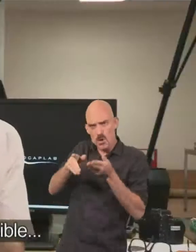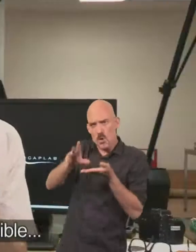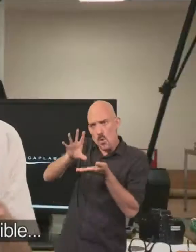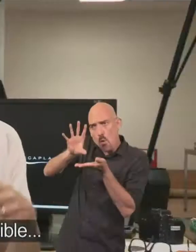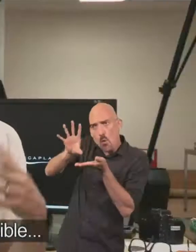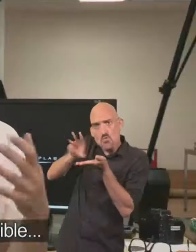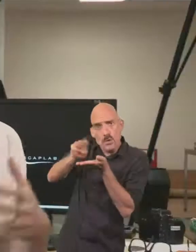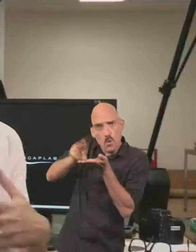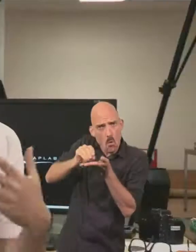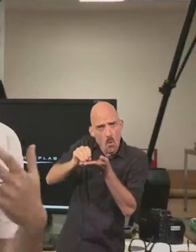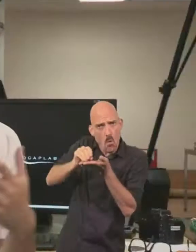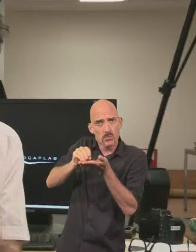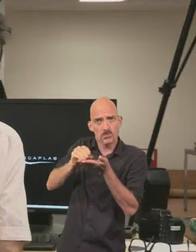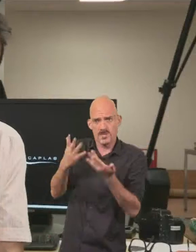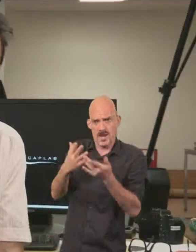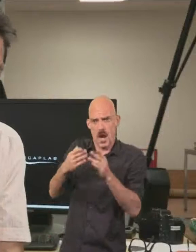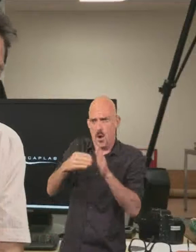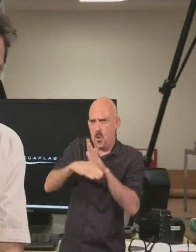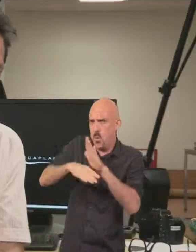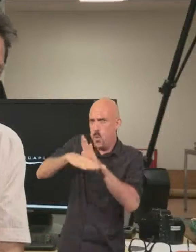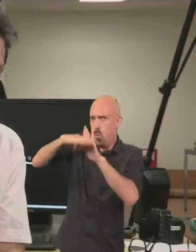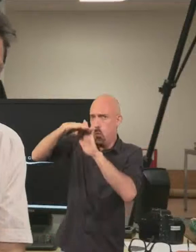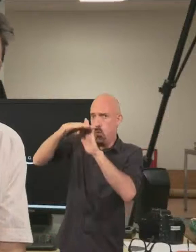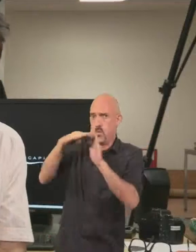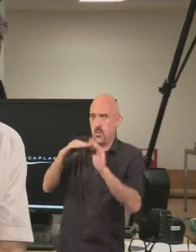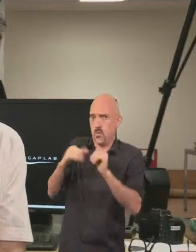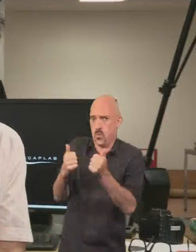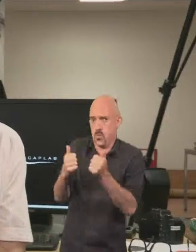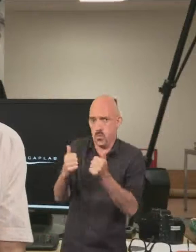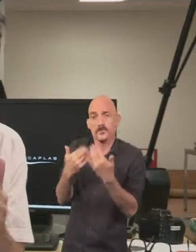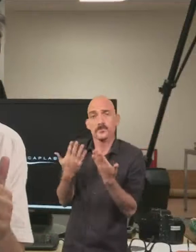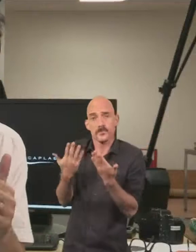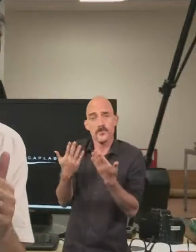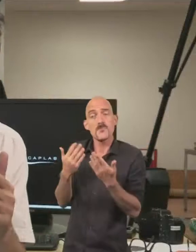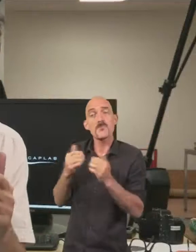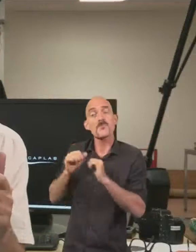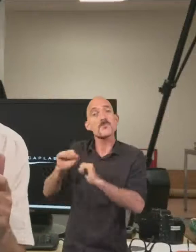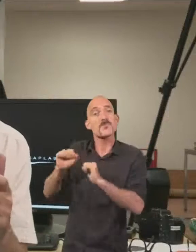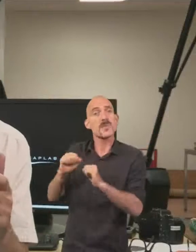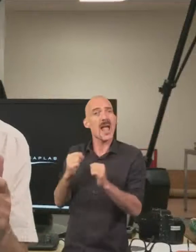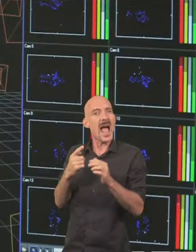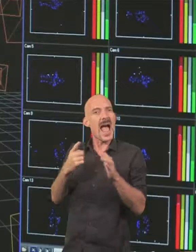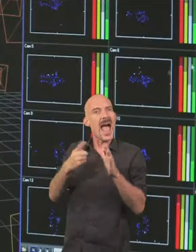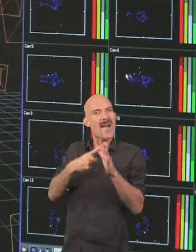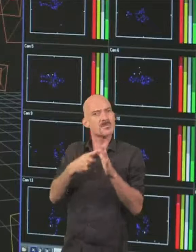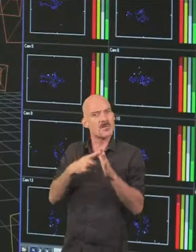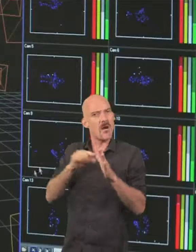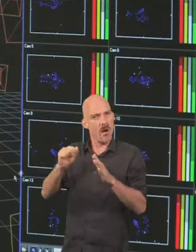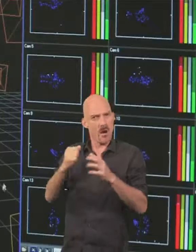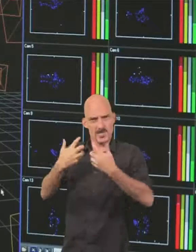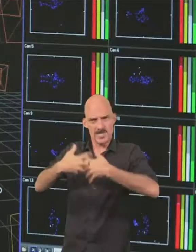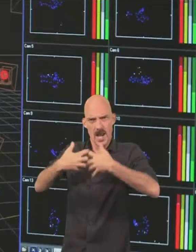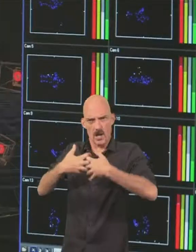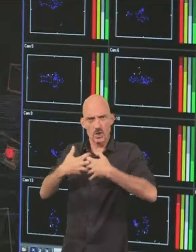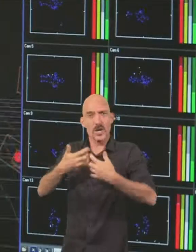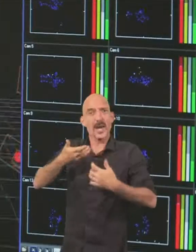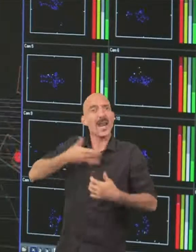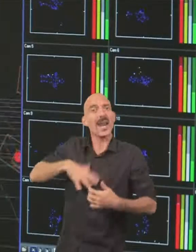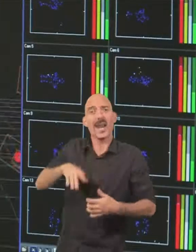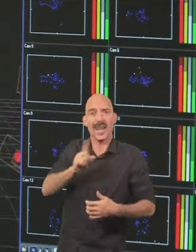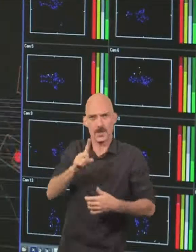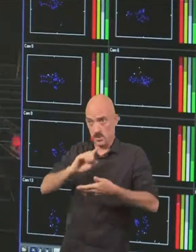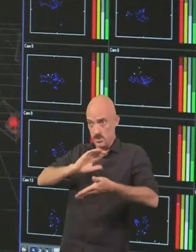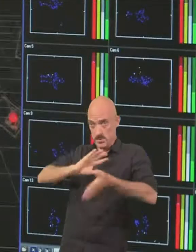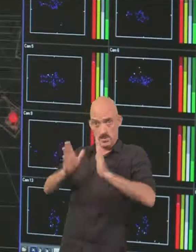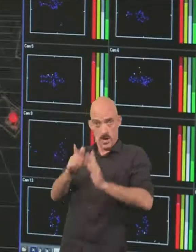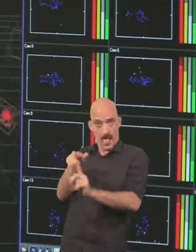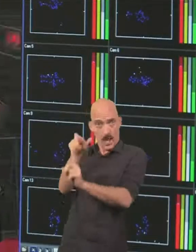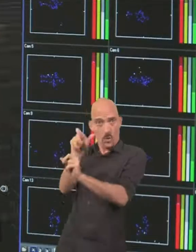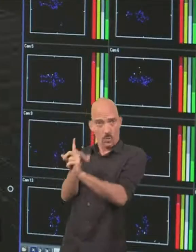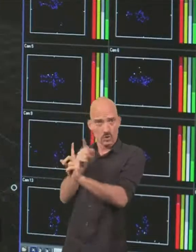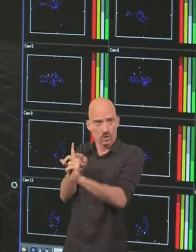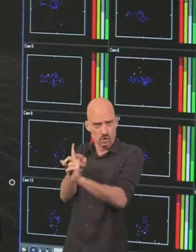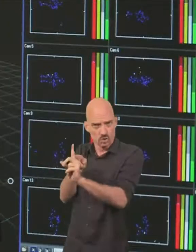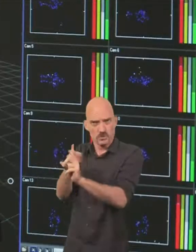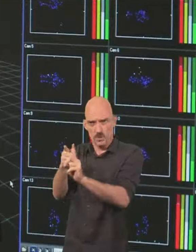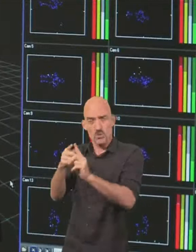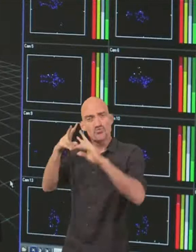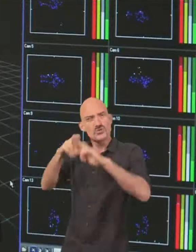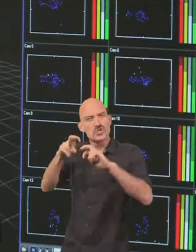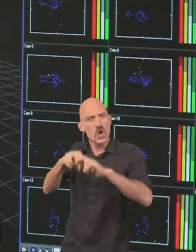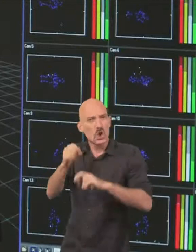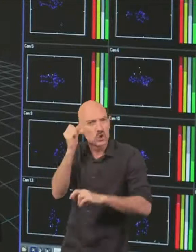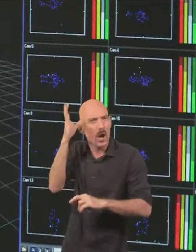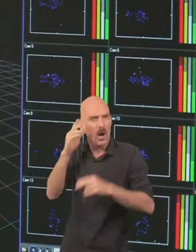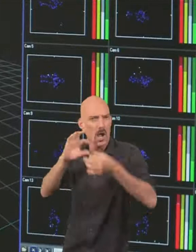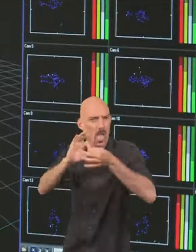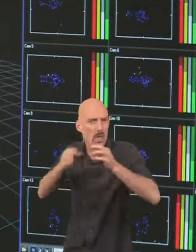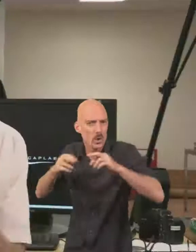record as well as possible as fast as the best quality, but to do the avatar technology requires that you know sign language and you are a